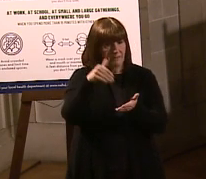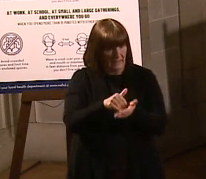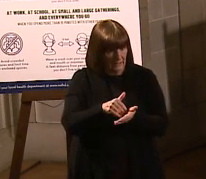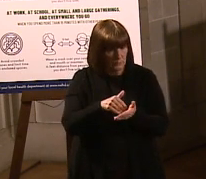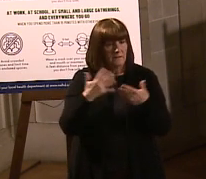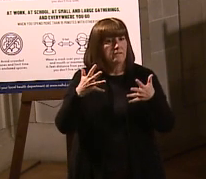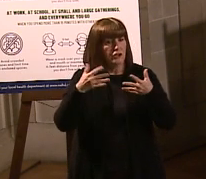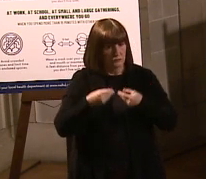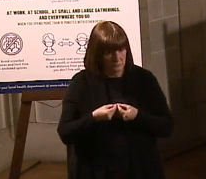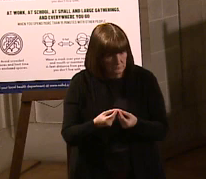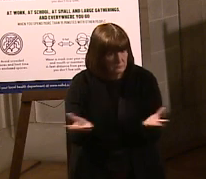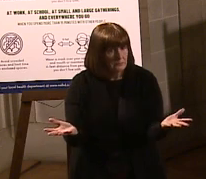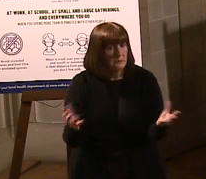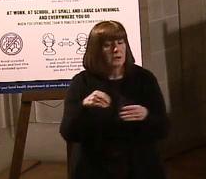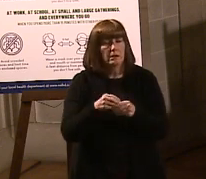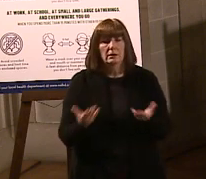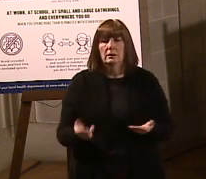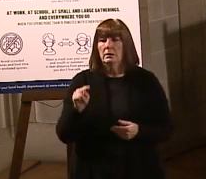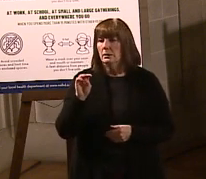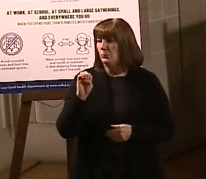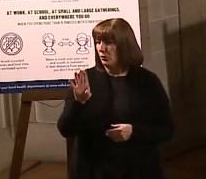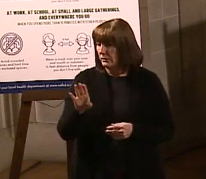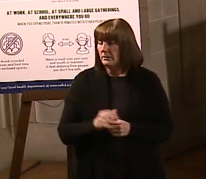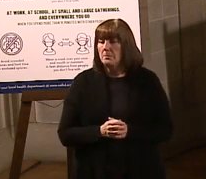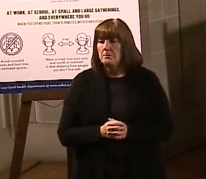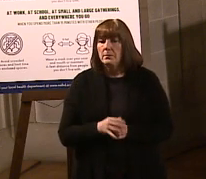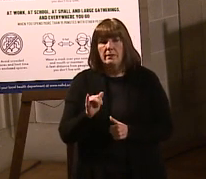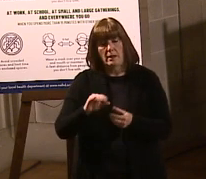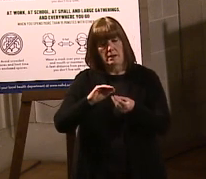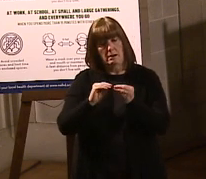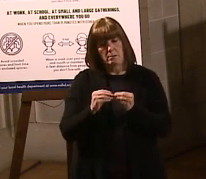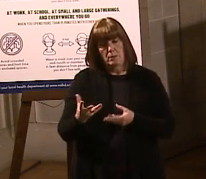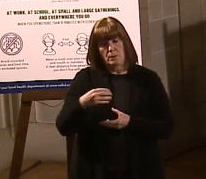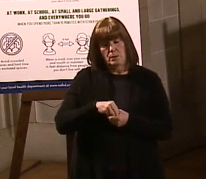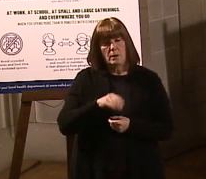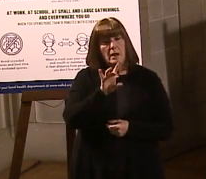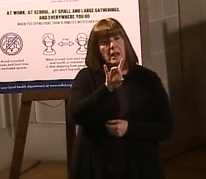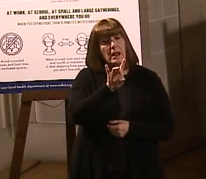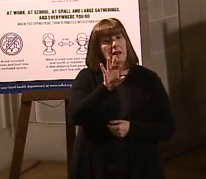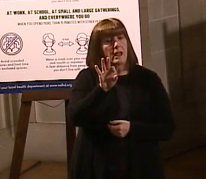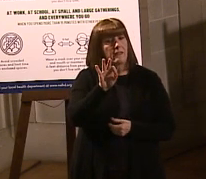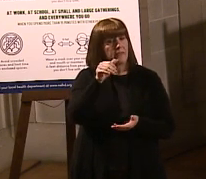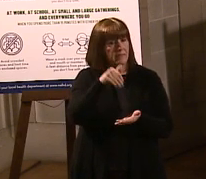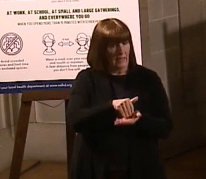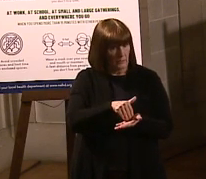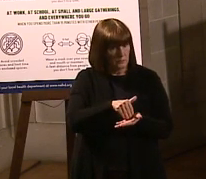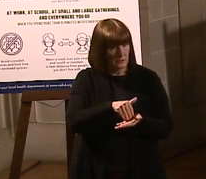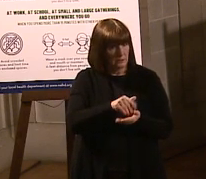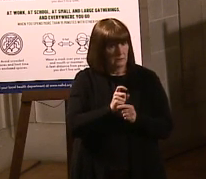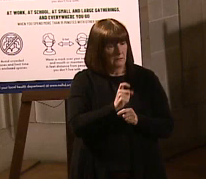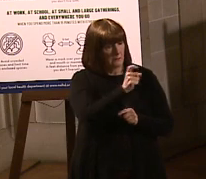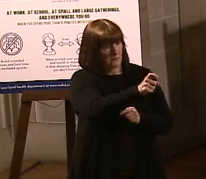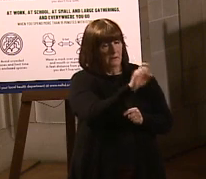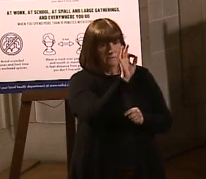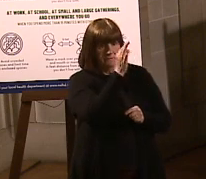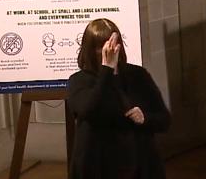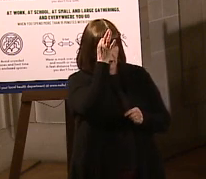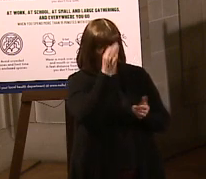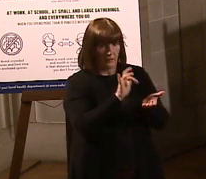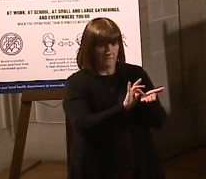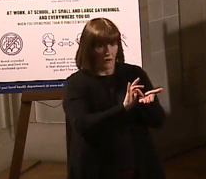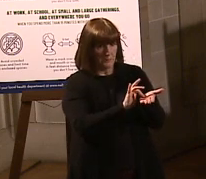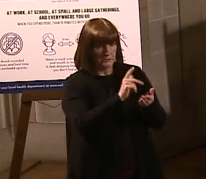have been distributed in Nebraska. This number includes 89,000 that has been allocated to the federal pharmacy program,